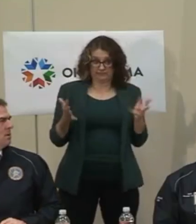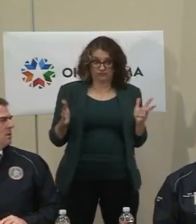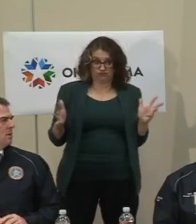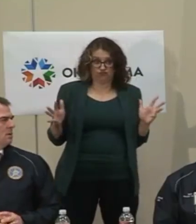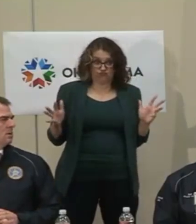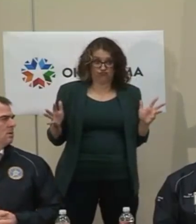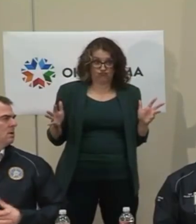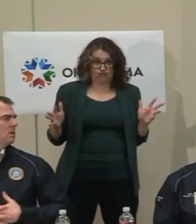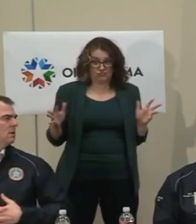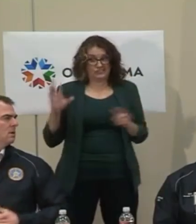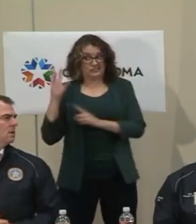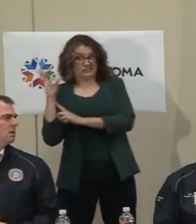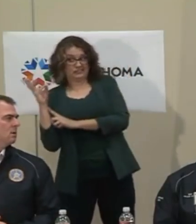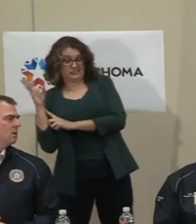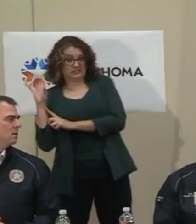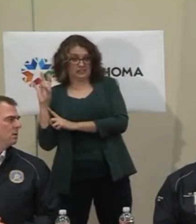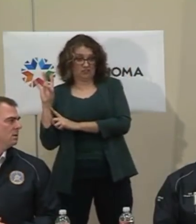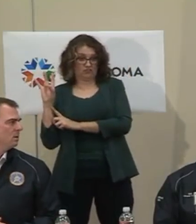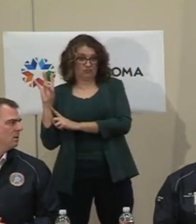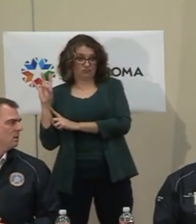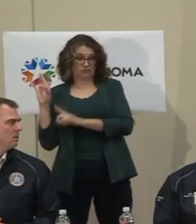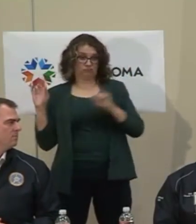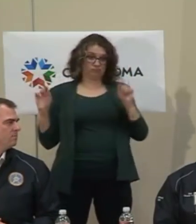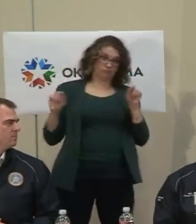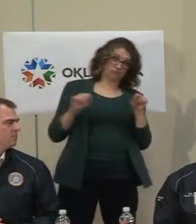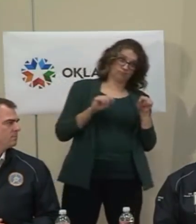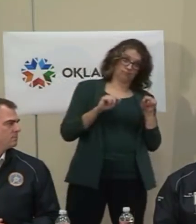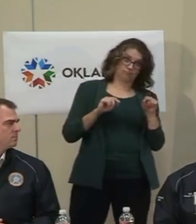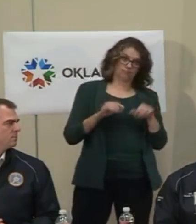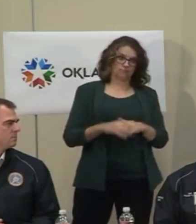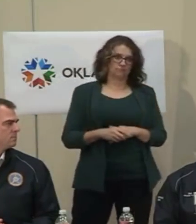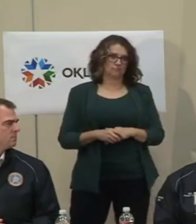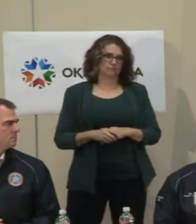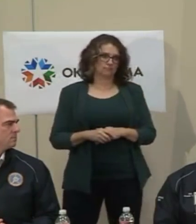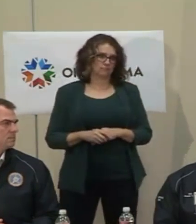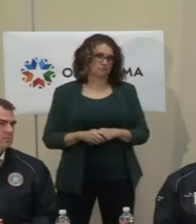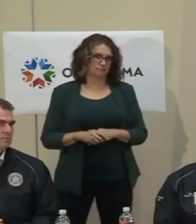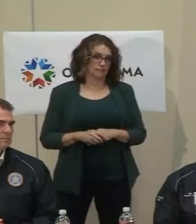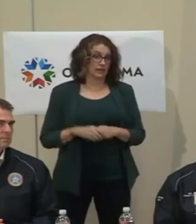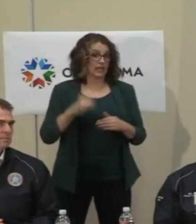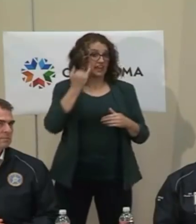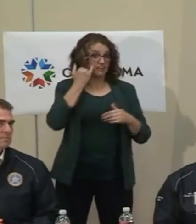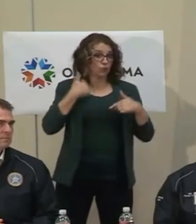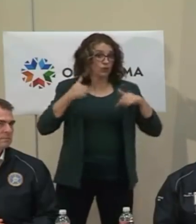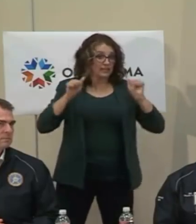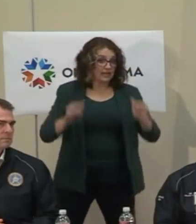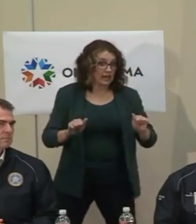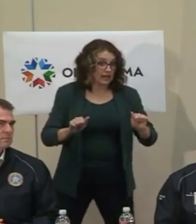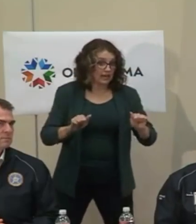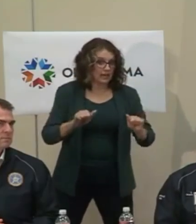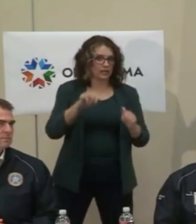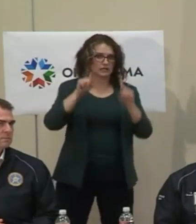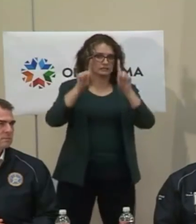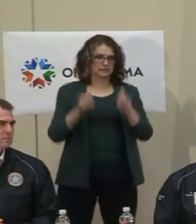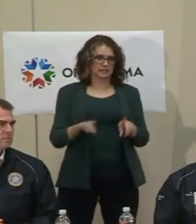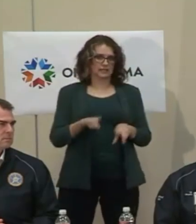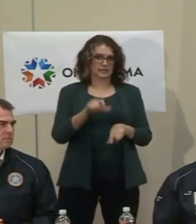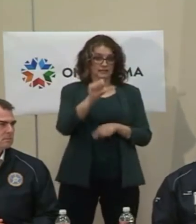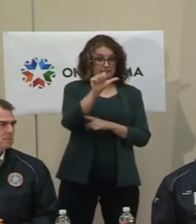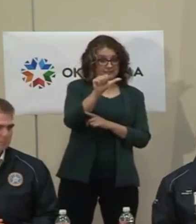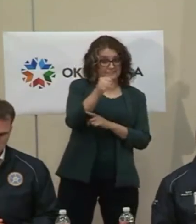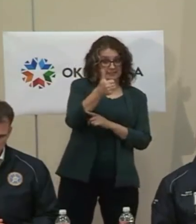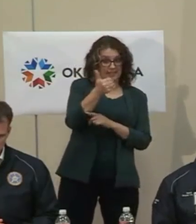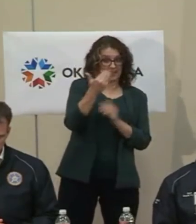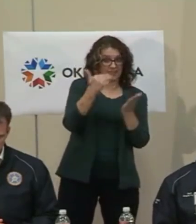So that tells us when we test, you know, we have the capability to test 10,000 more Oklahomans. We're obviously going to see, you know,